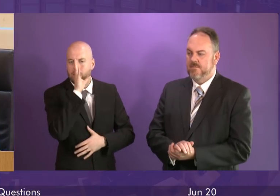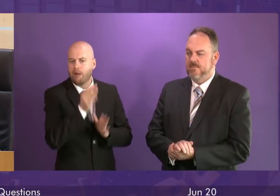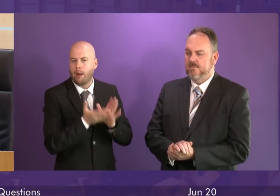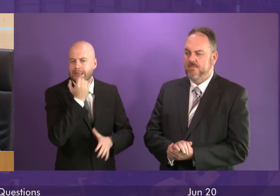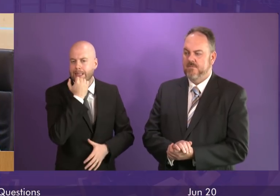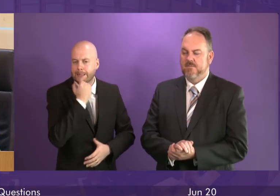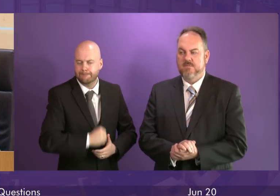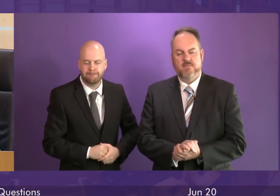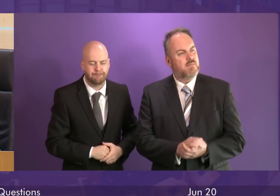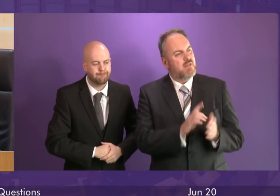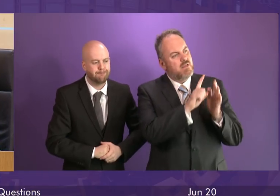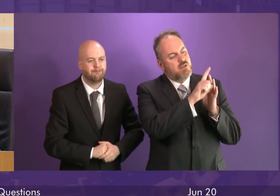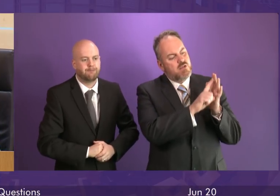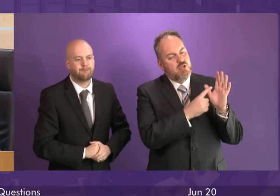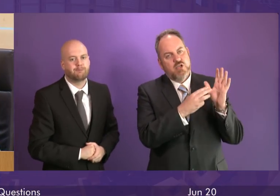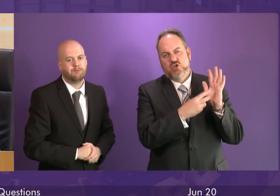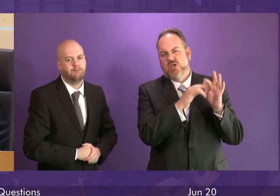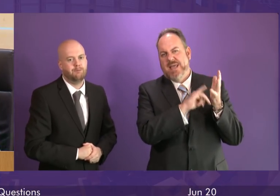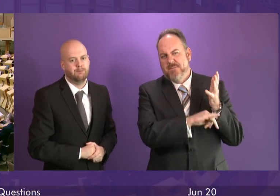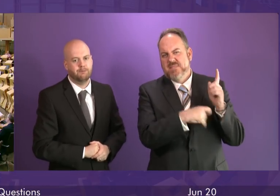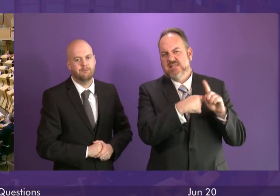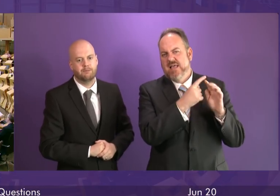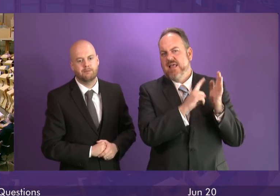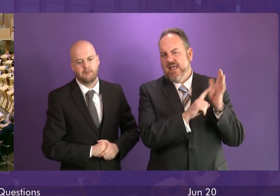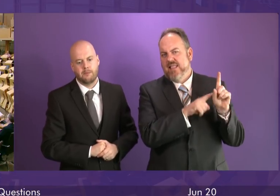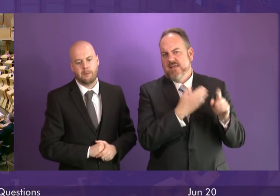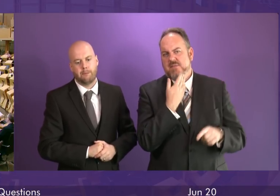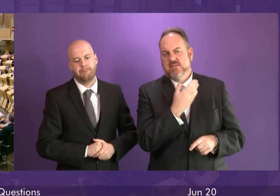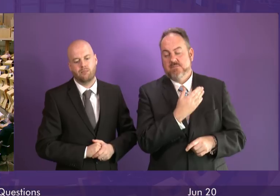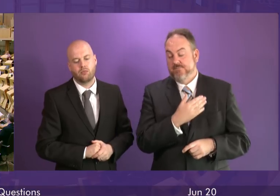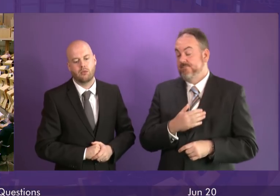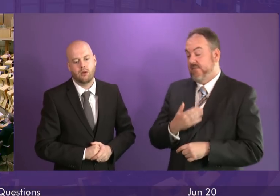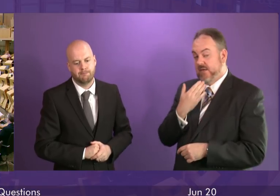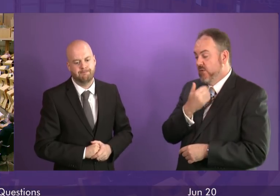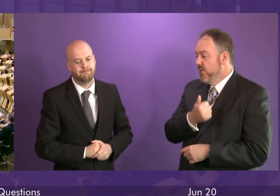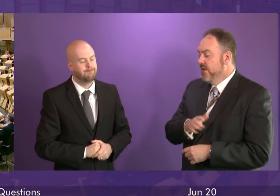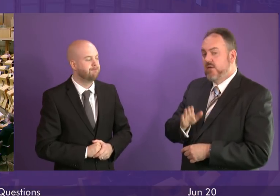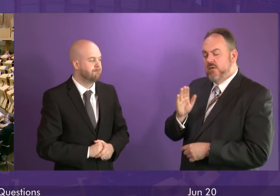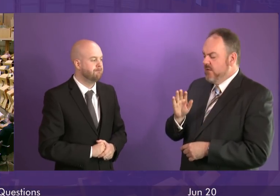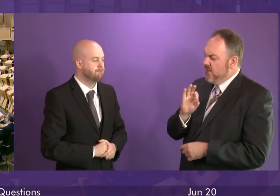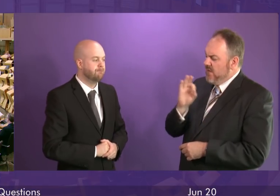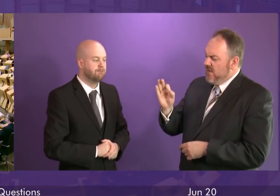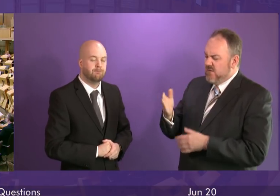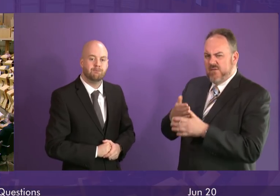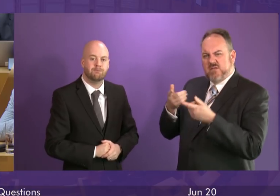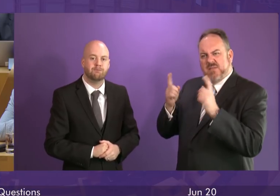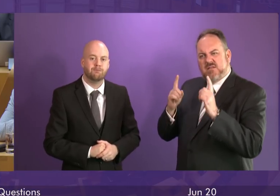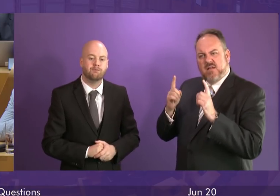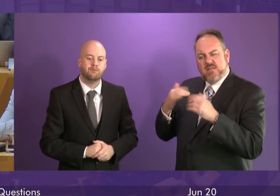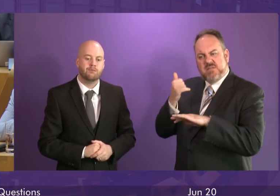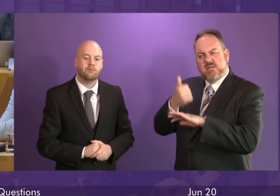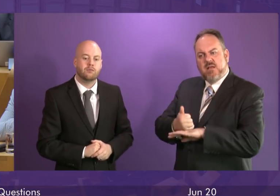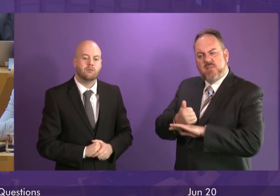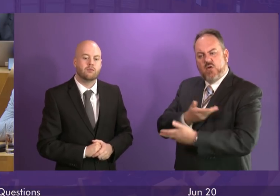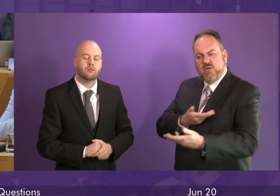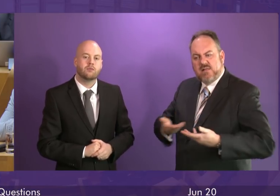James Kelly to be followed by Shona Robertson. James Kelly. Thank you, Presiding Officer. Can I draw the First Minister's attention to the consultation being run by